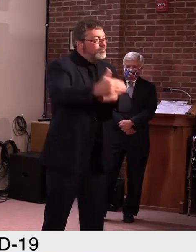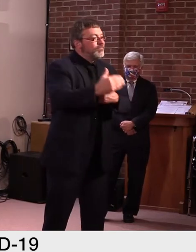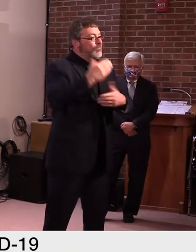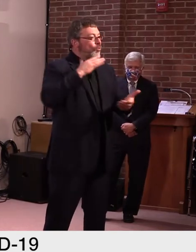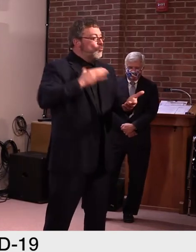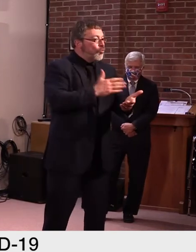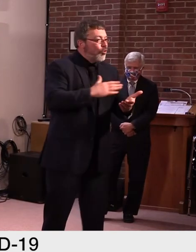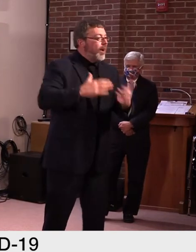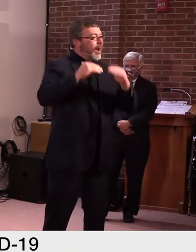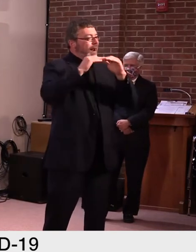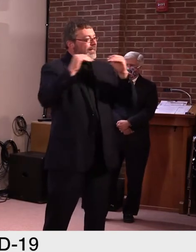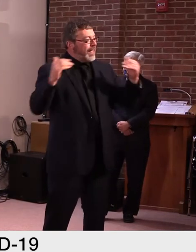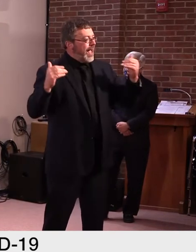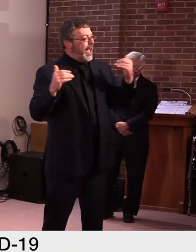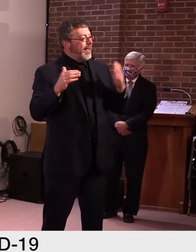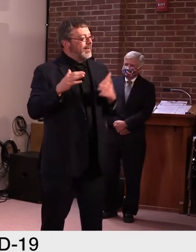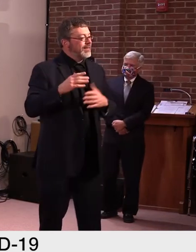Steve.